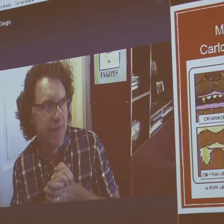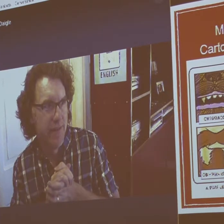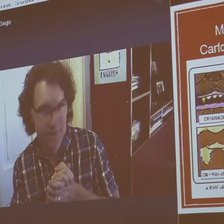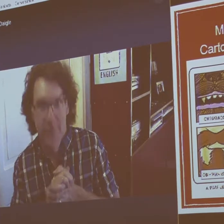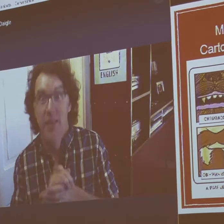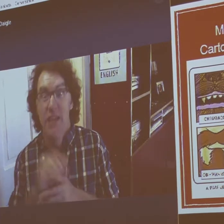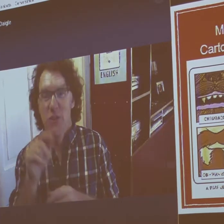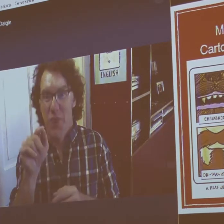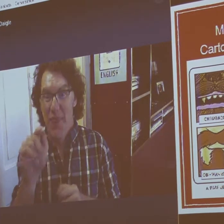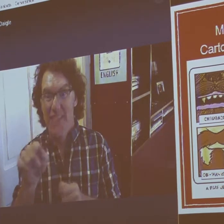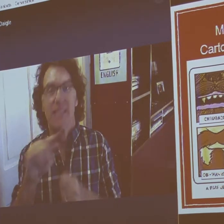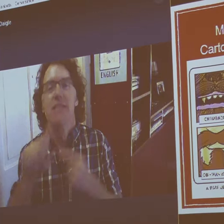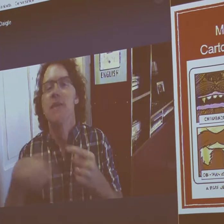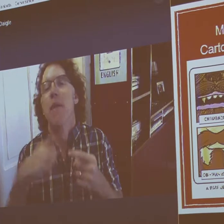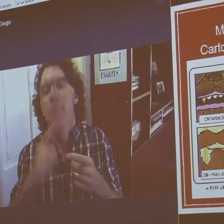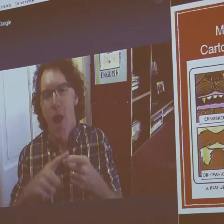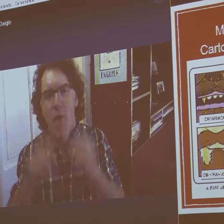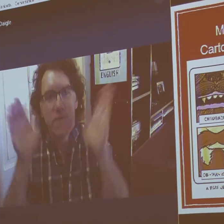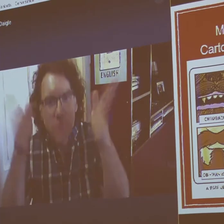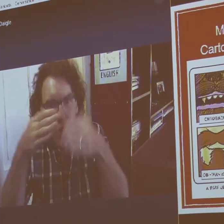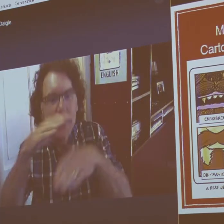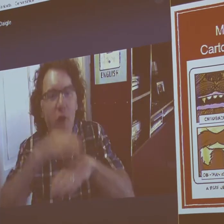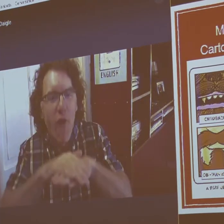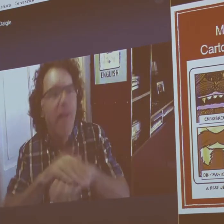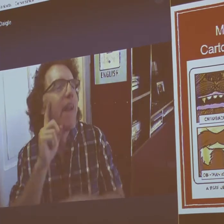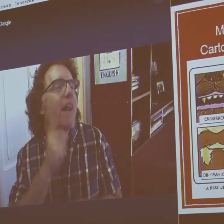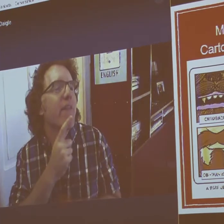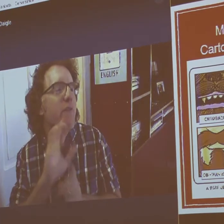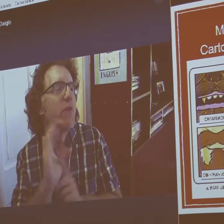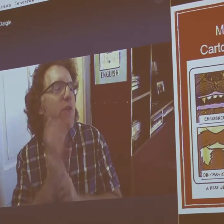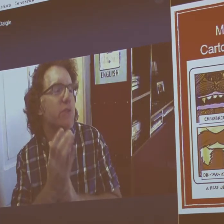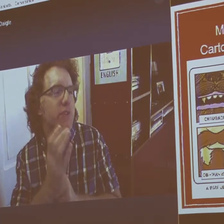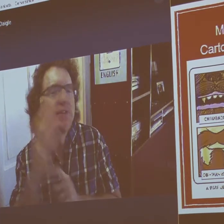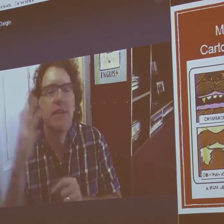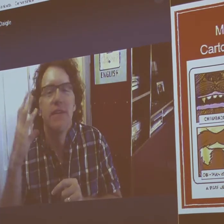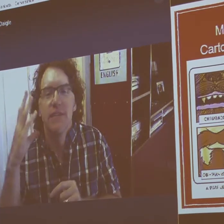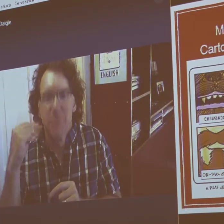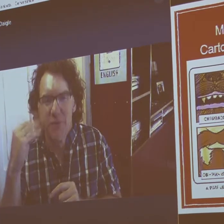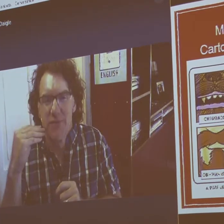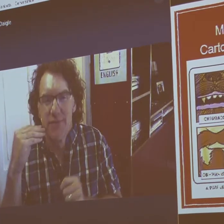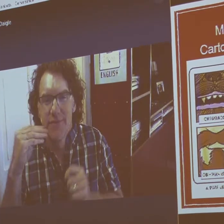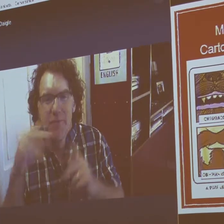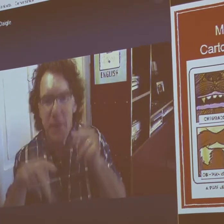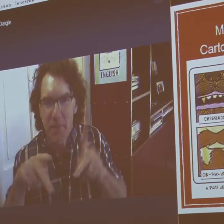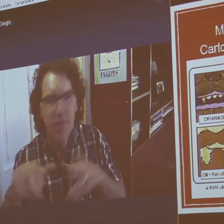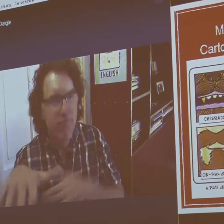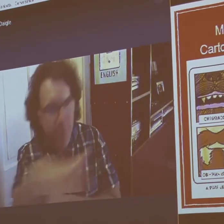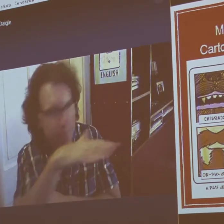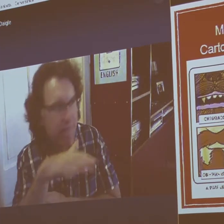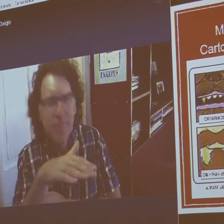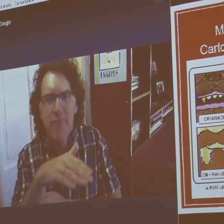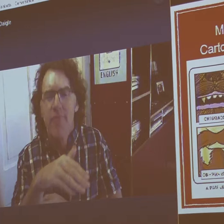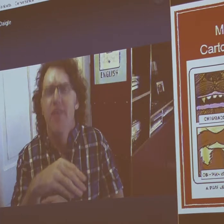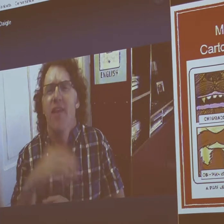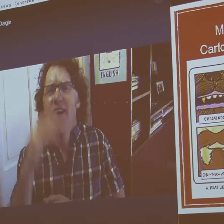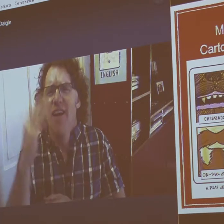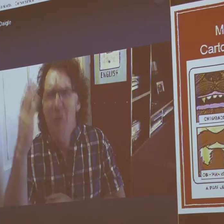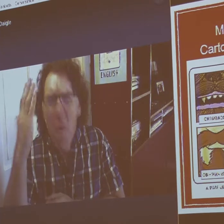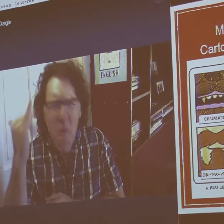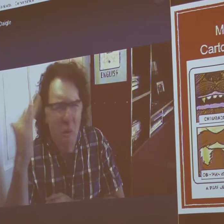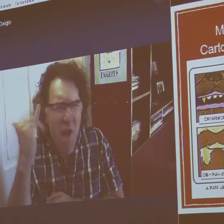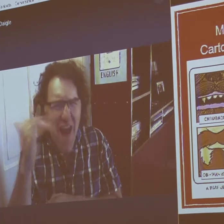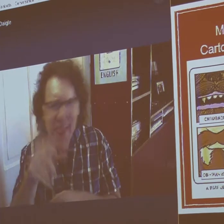In Deaf Culture dot dot dot, meaning so many things about deaf culture that can be humorous or funny.